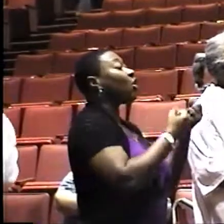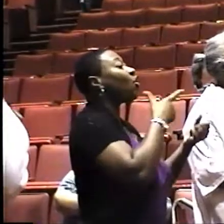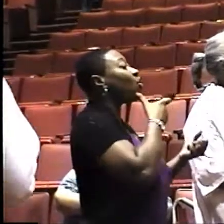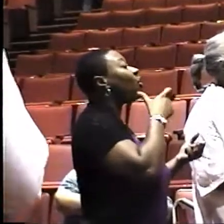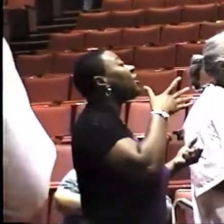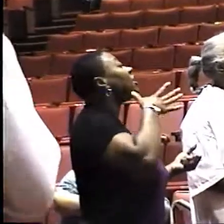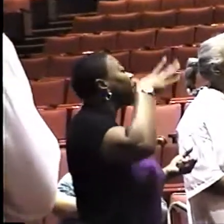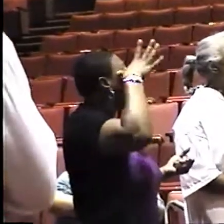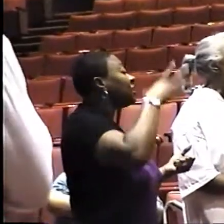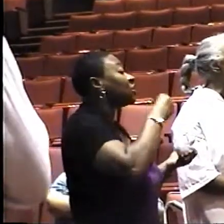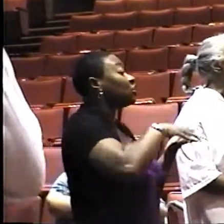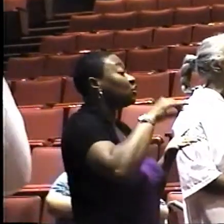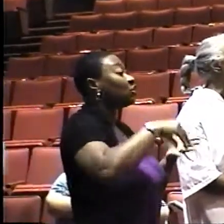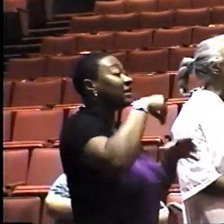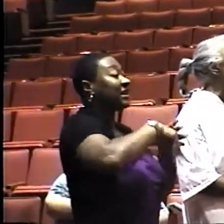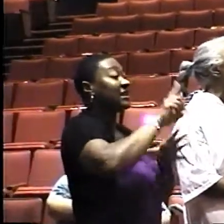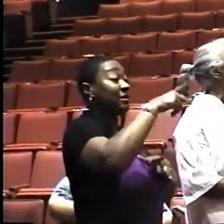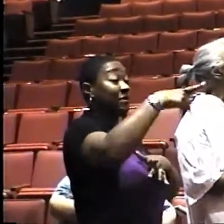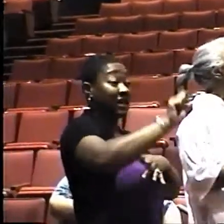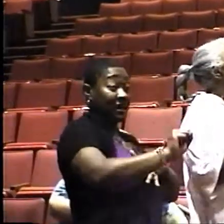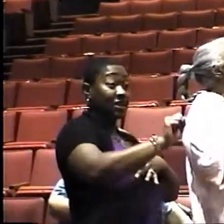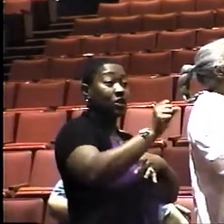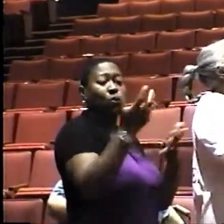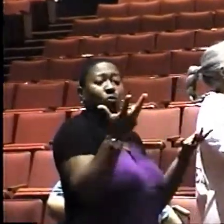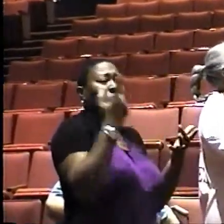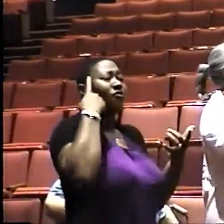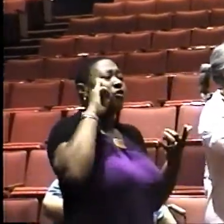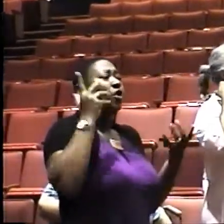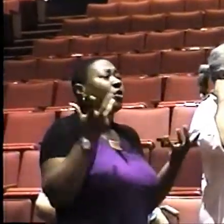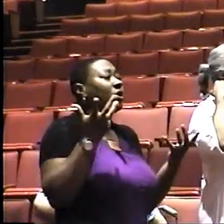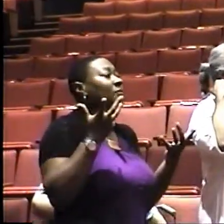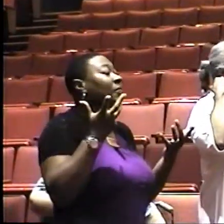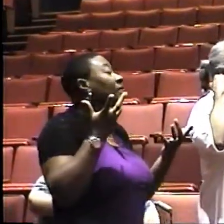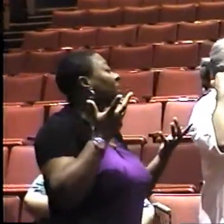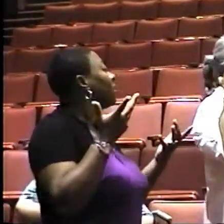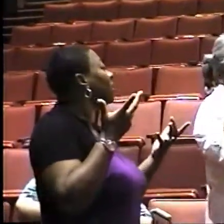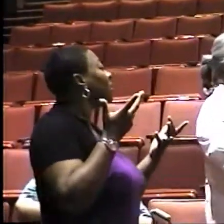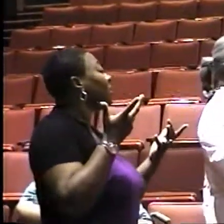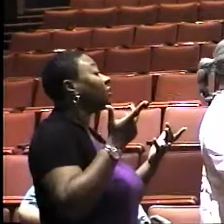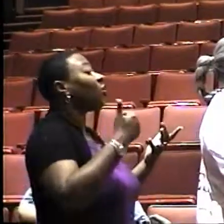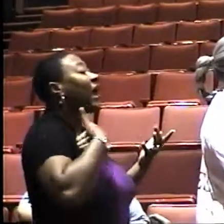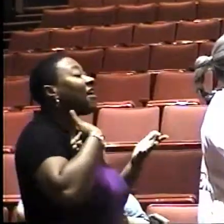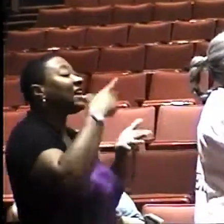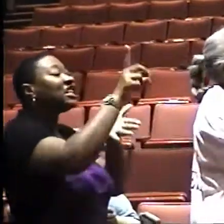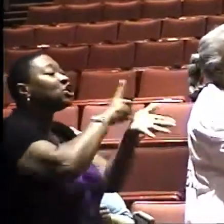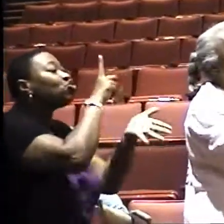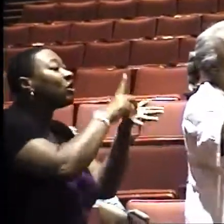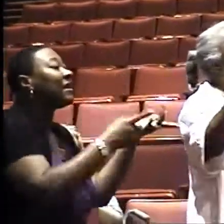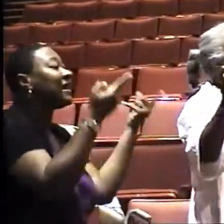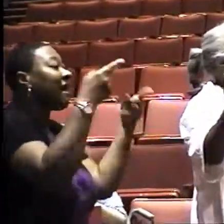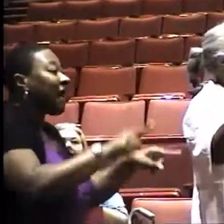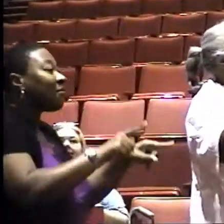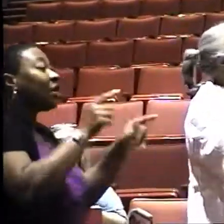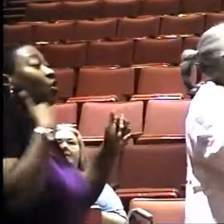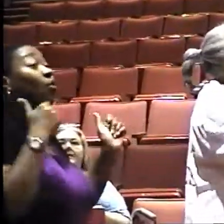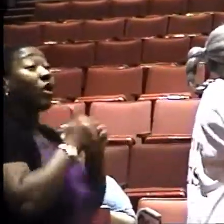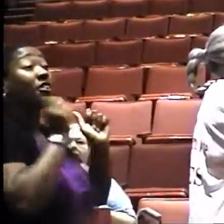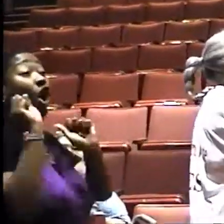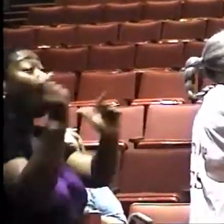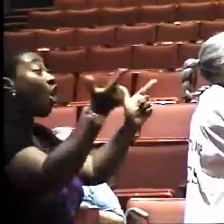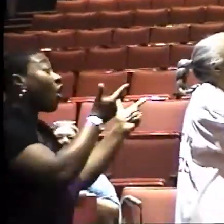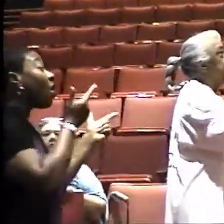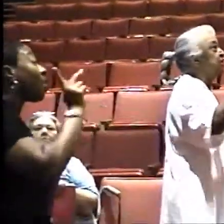public schools. It deals with the fact that there's discrimination going on with all of us.